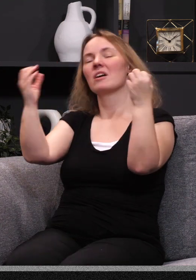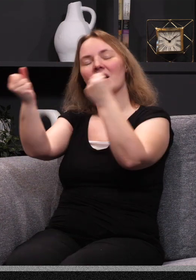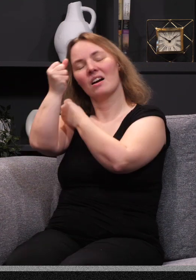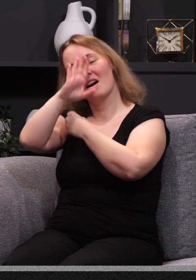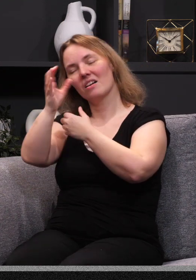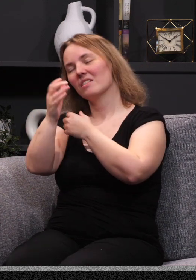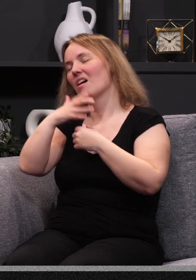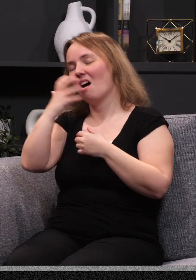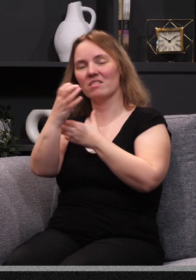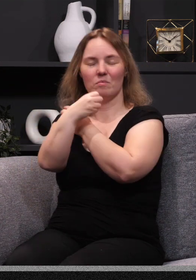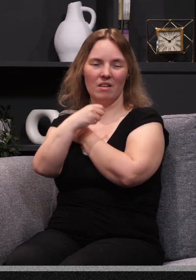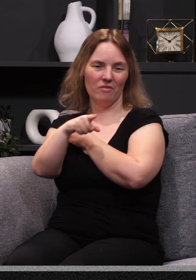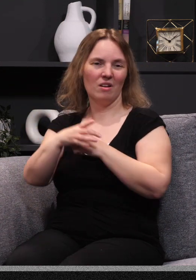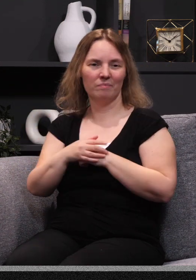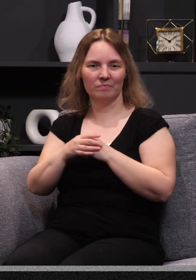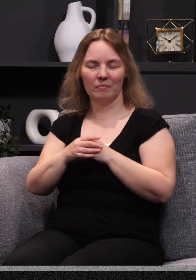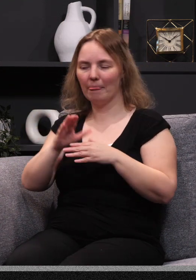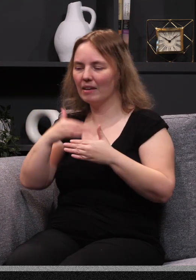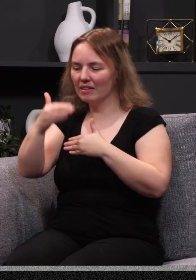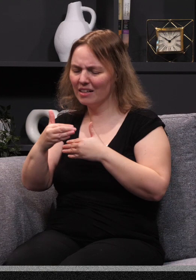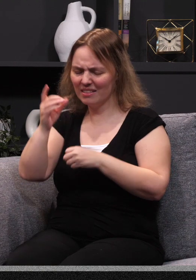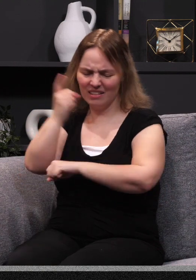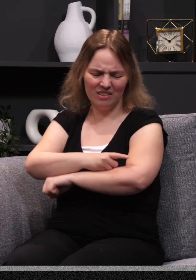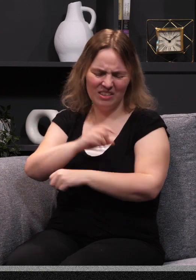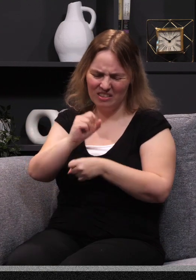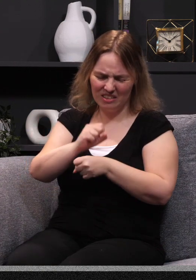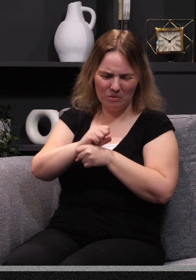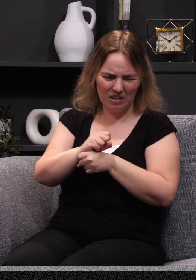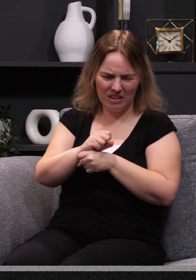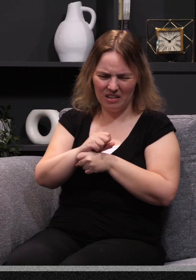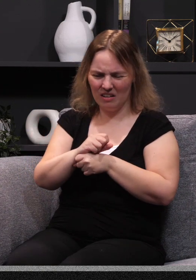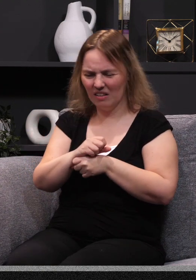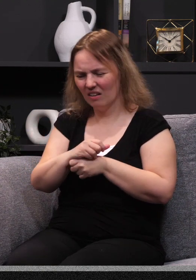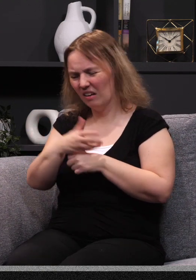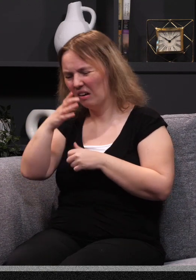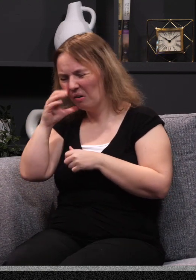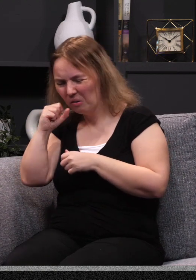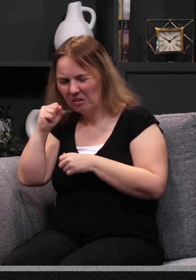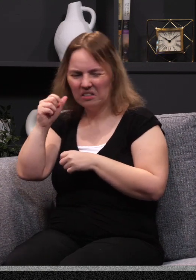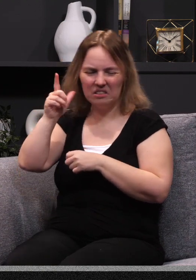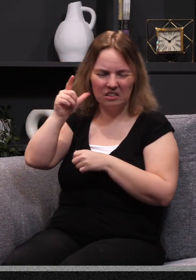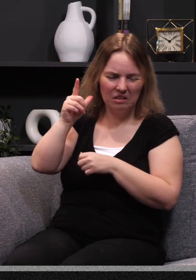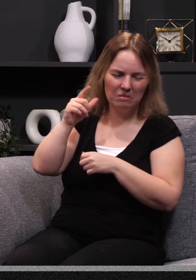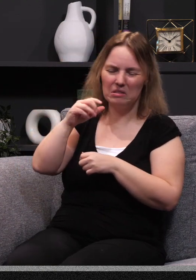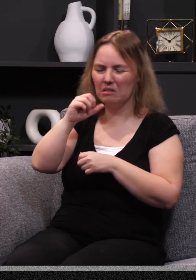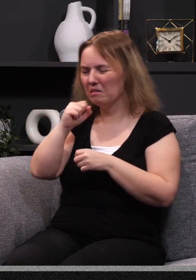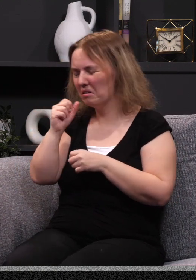got home, he said, I couldn't shake it. I could barely sleep. And the next day, while I'm on the assembly line, just working there with oranges and lemons, oranges and lemons, he said, the